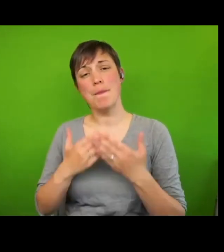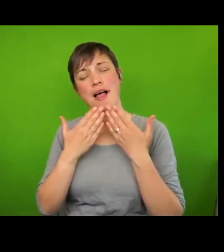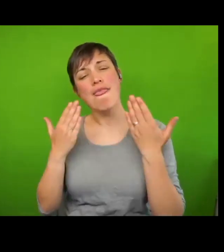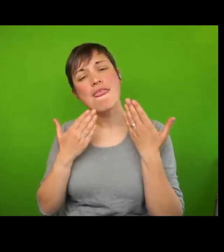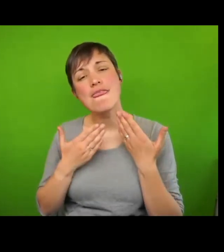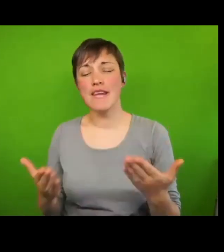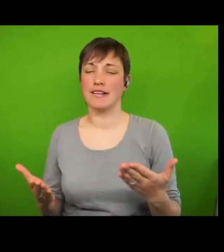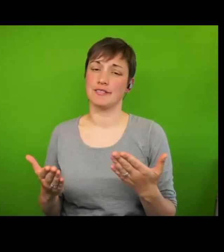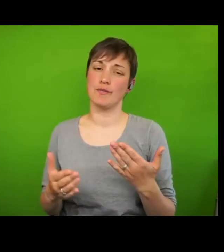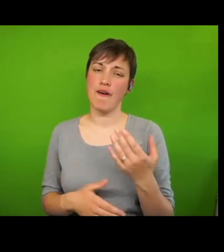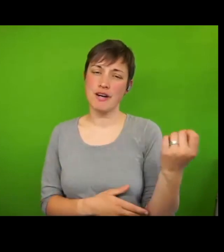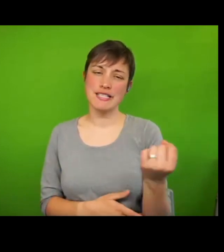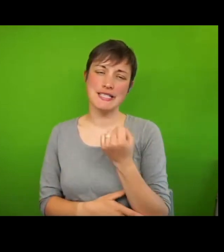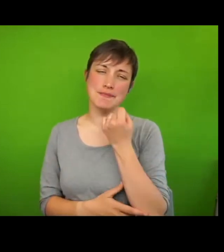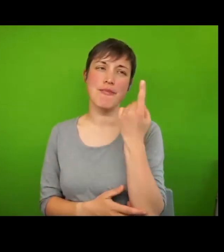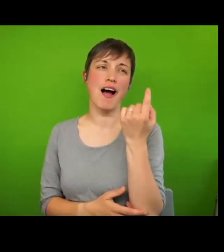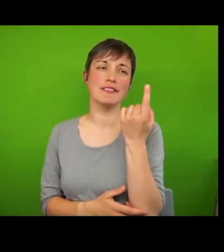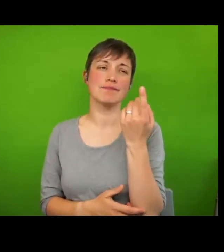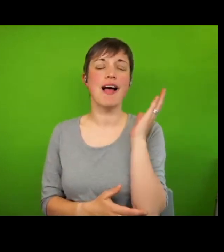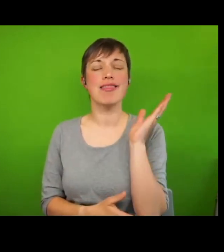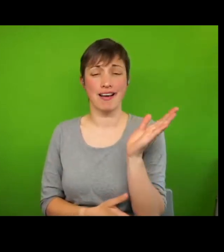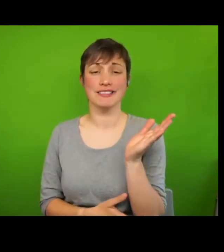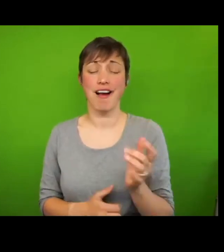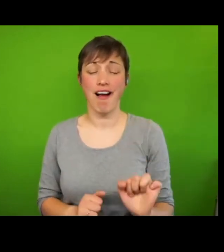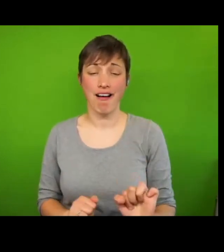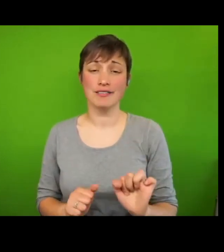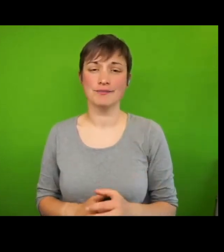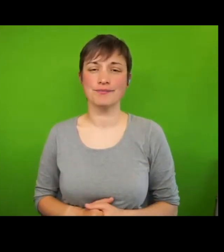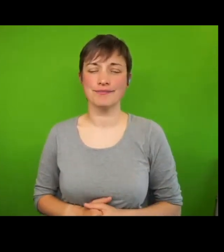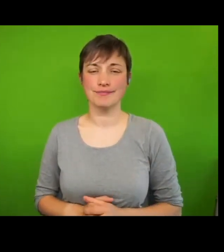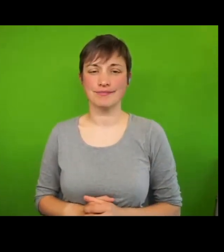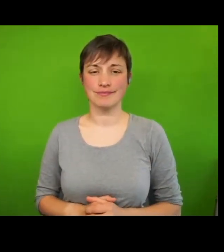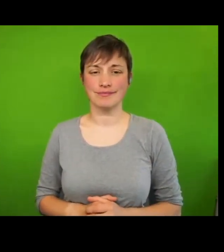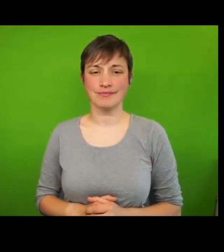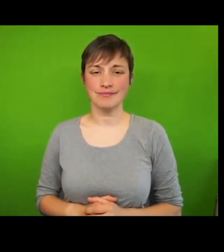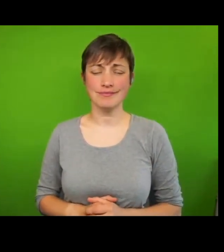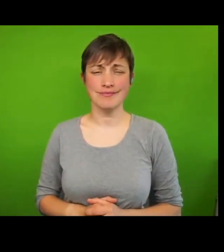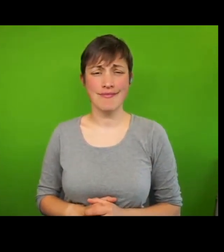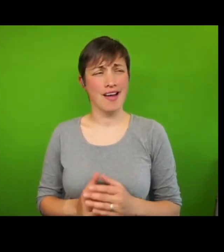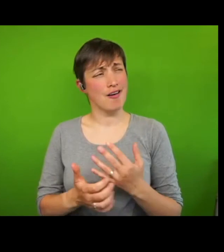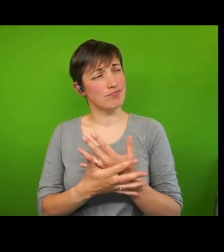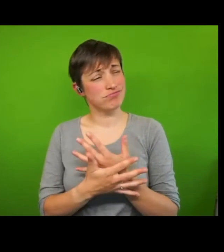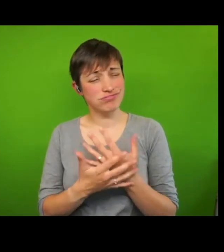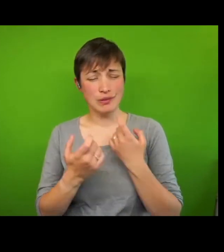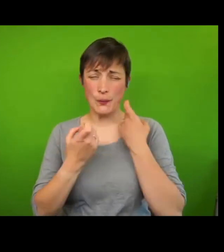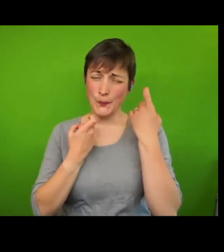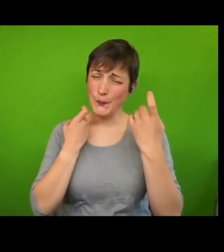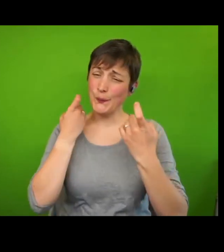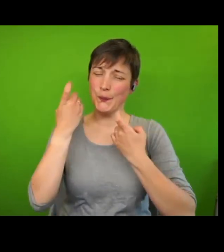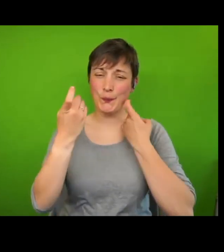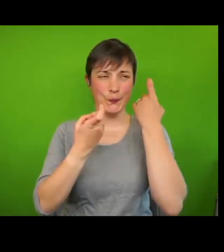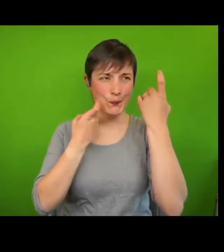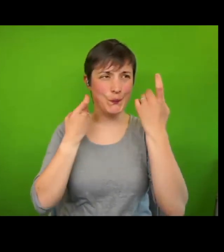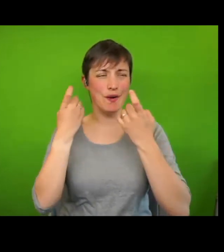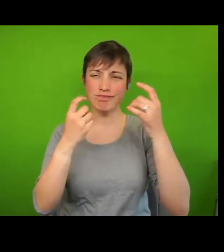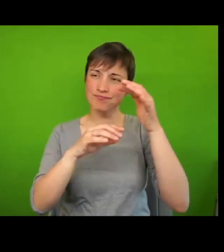really inspiring lecture and a huge amount for us to think about both within the network, but